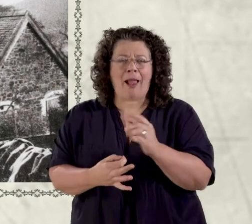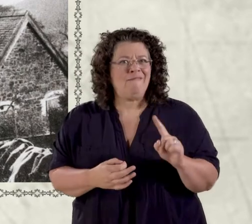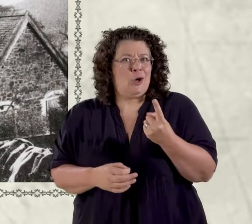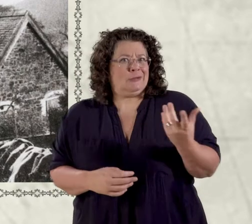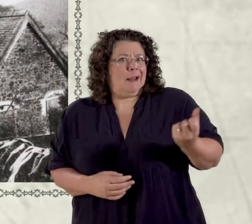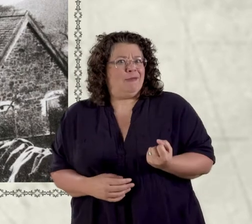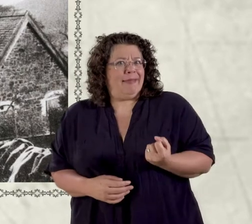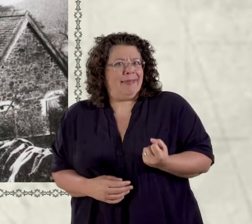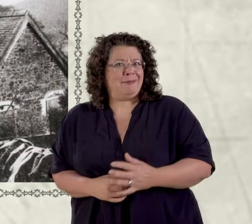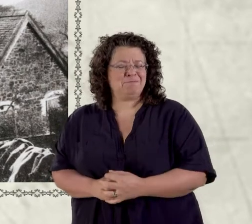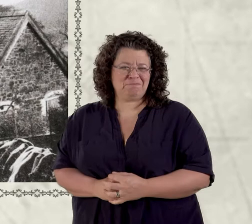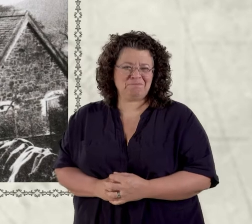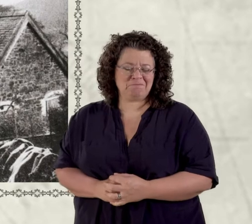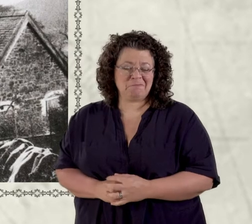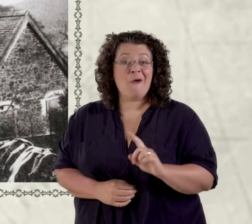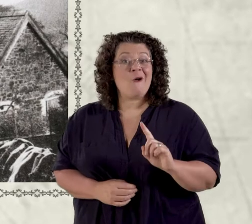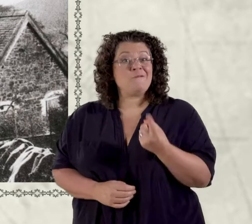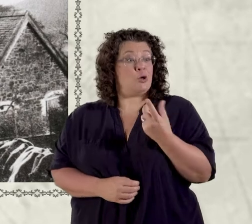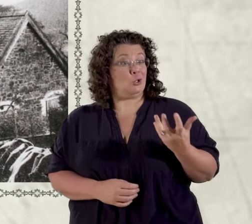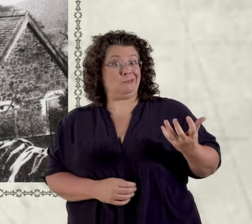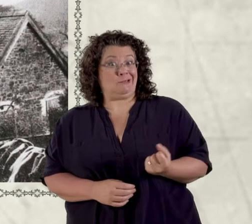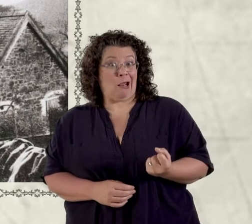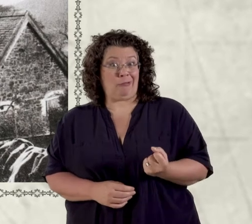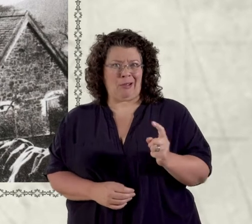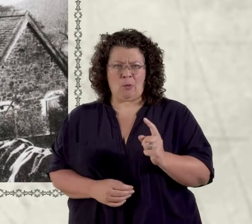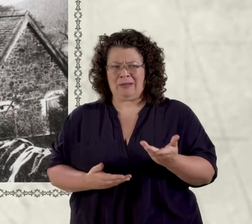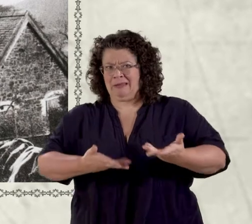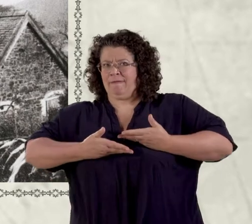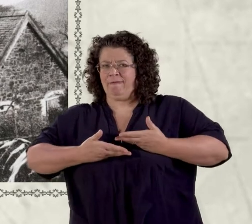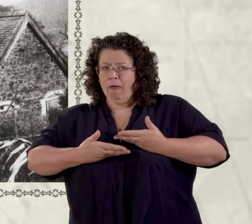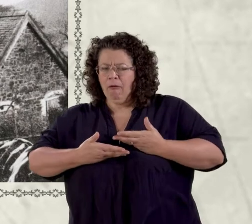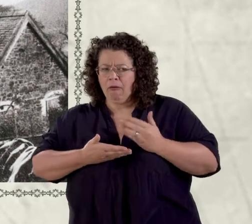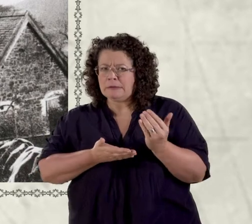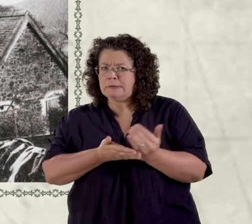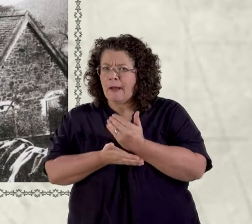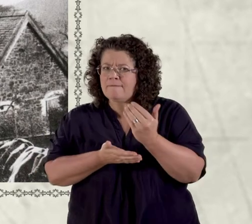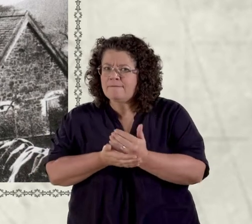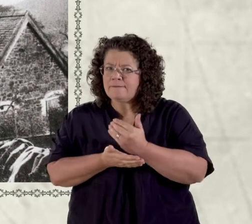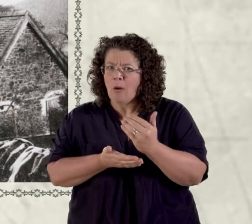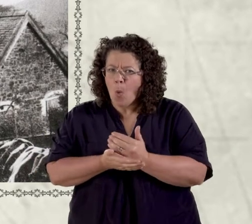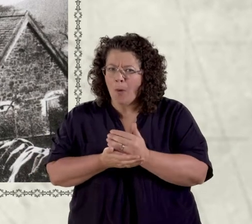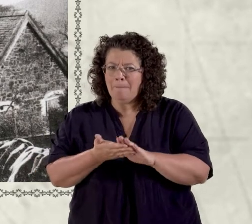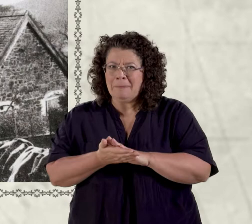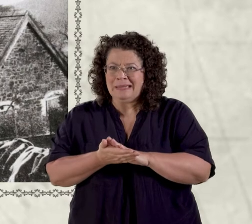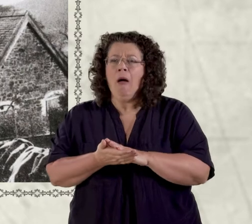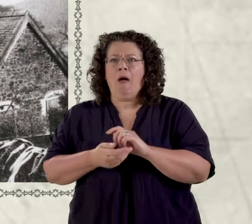and my first salary gave me the first savings which gave me the first